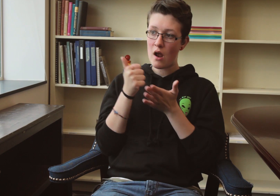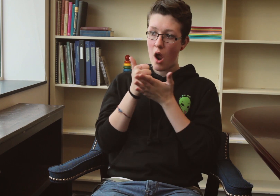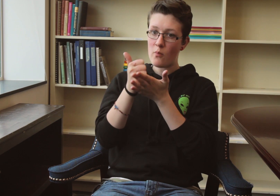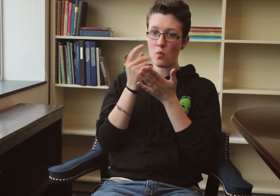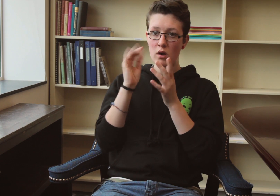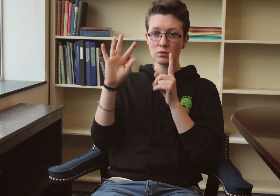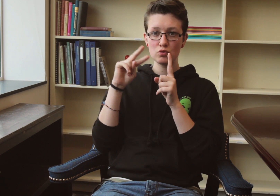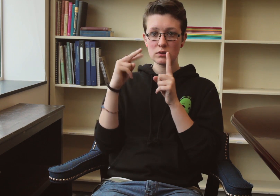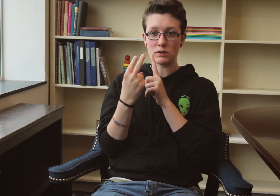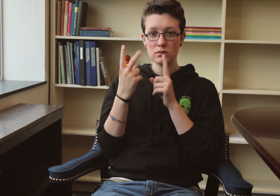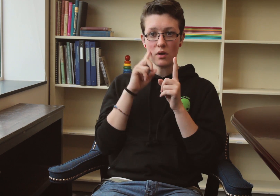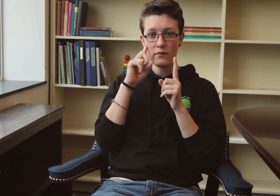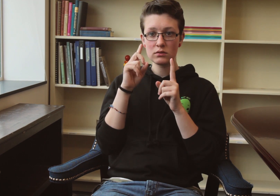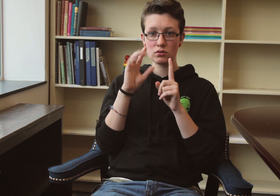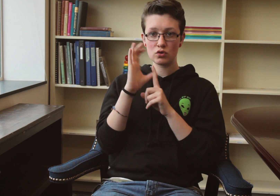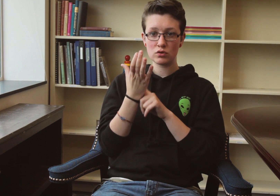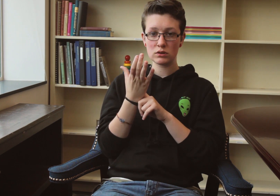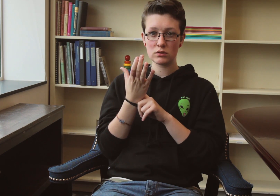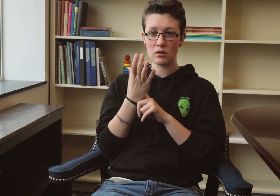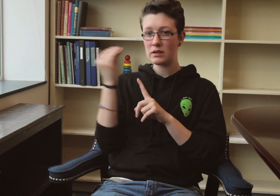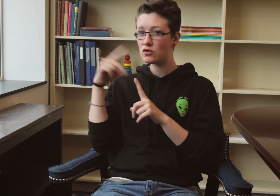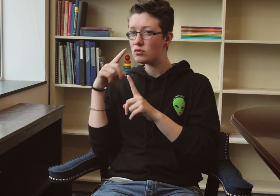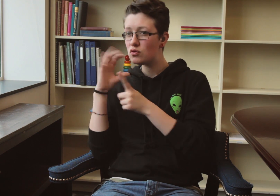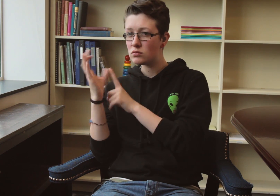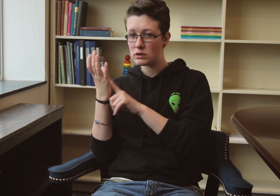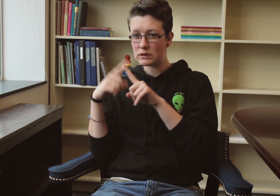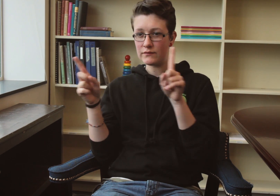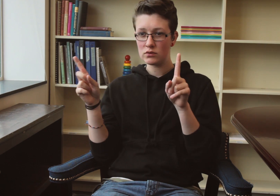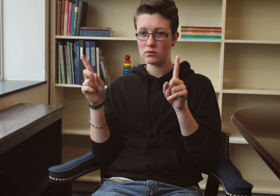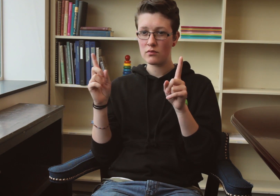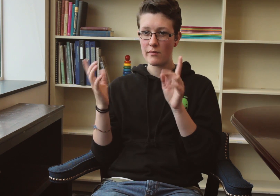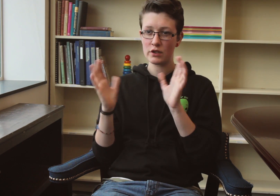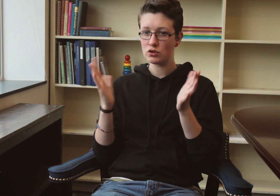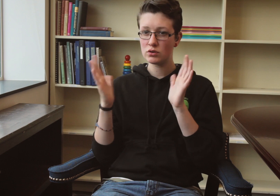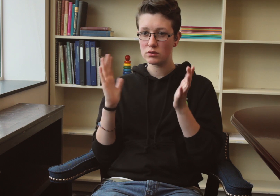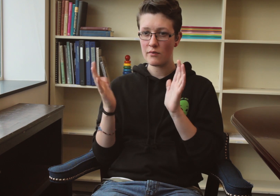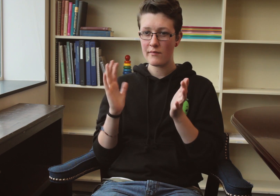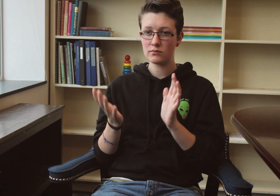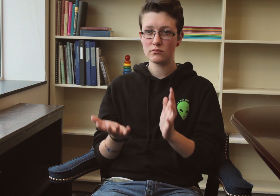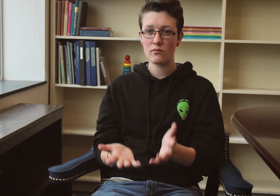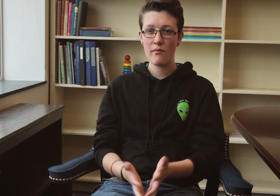That way we can help change the and the hearing perspective on the deaf culture.